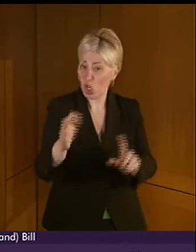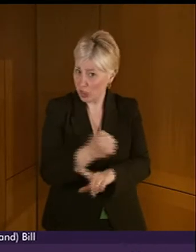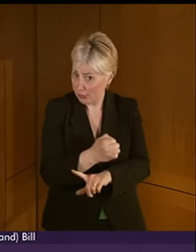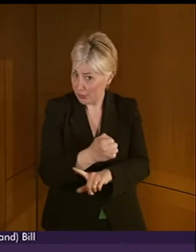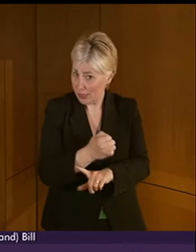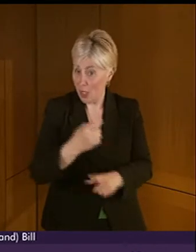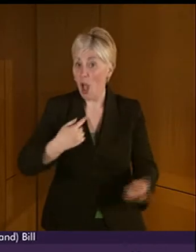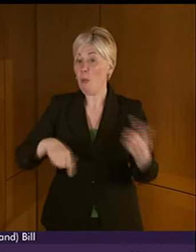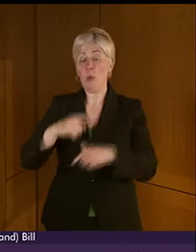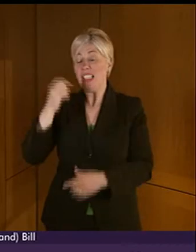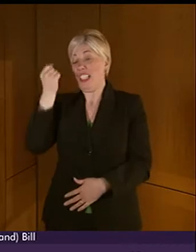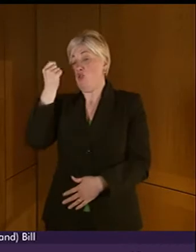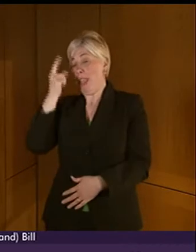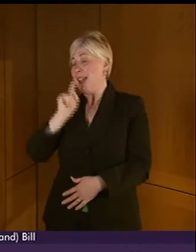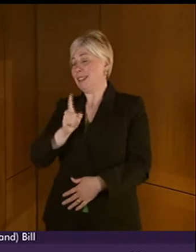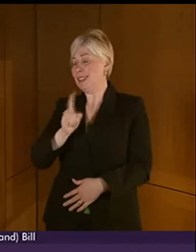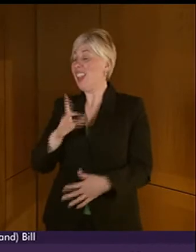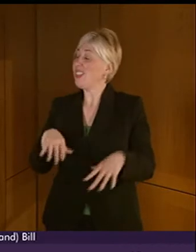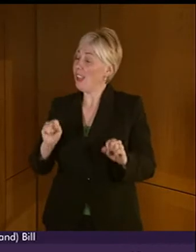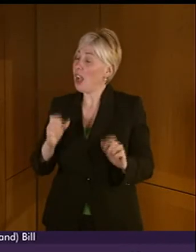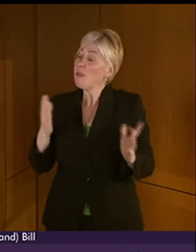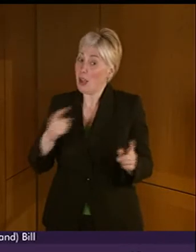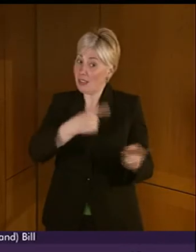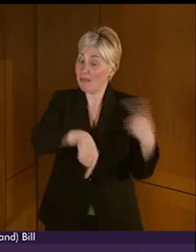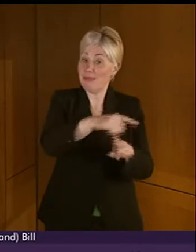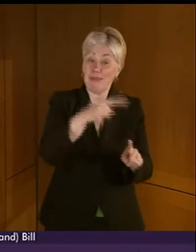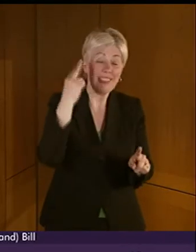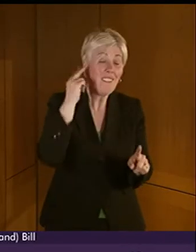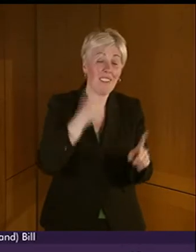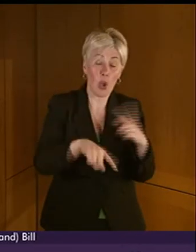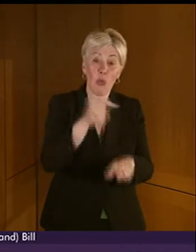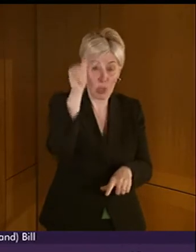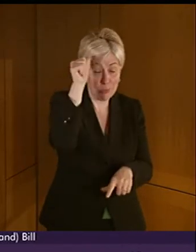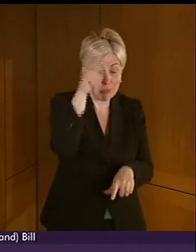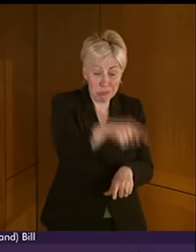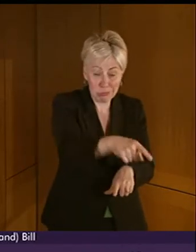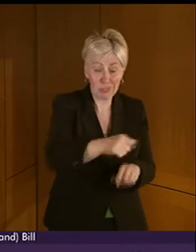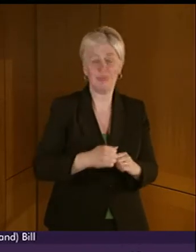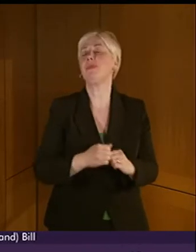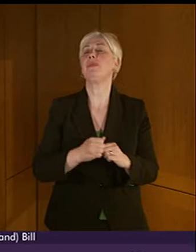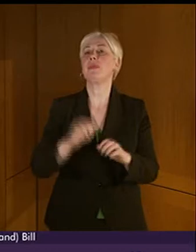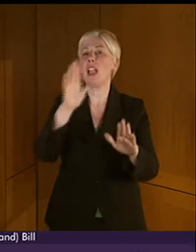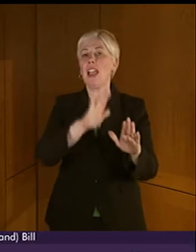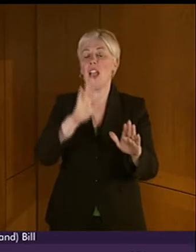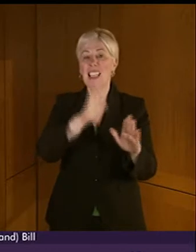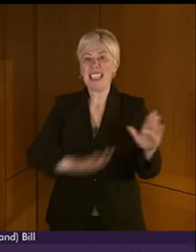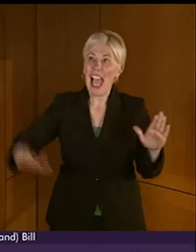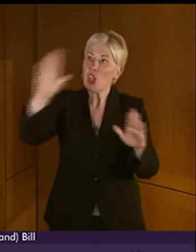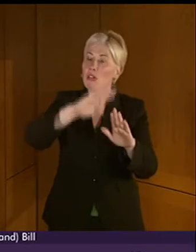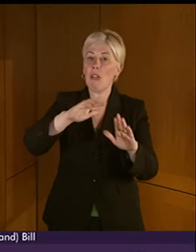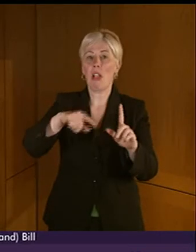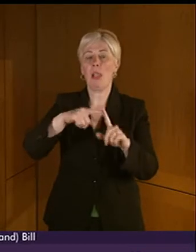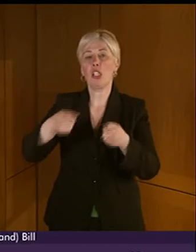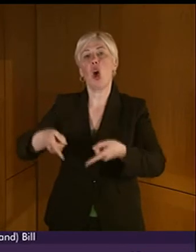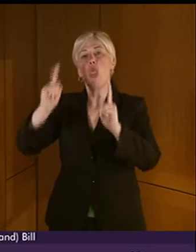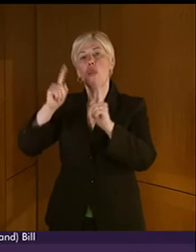did at the outset. In terms of the bill itself, obviously the national and authority plans lie at the centre